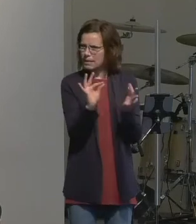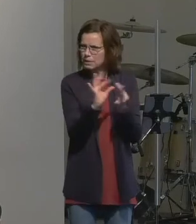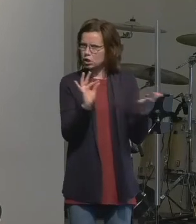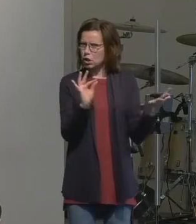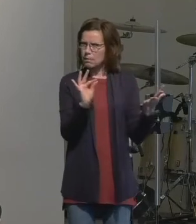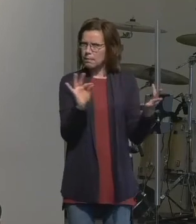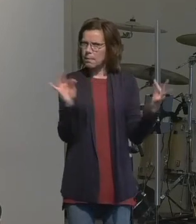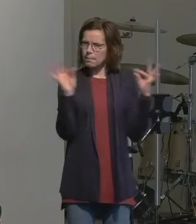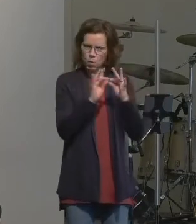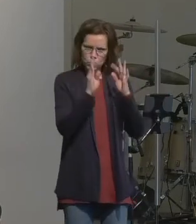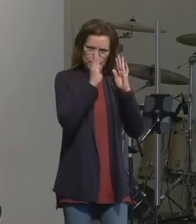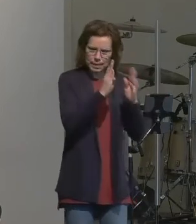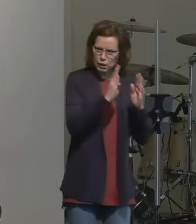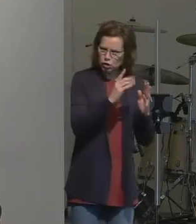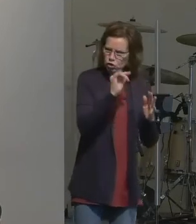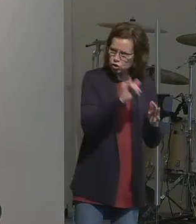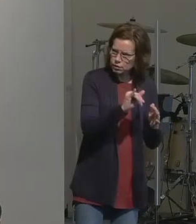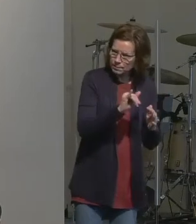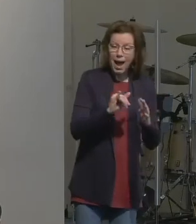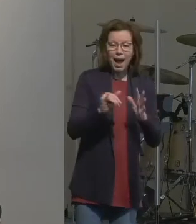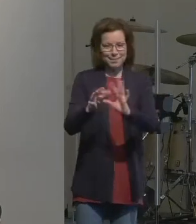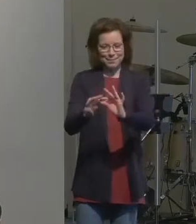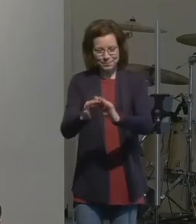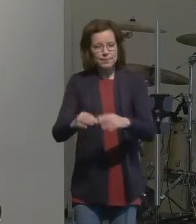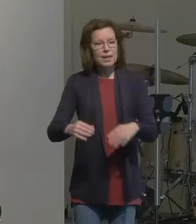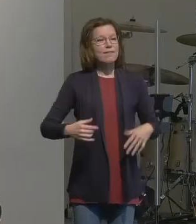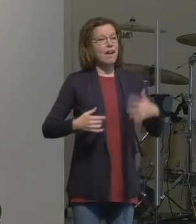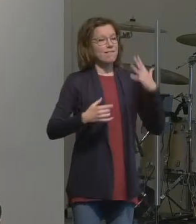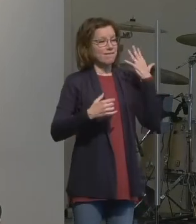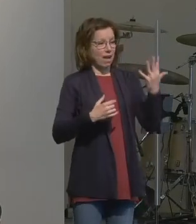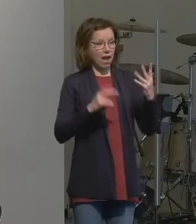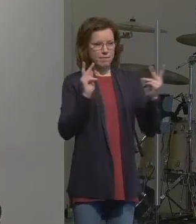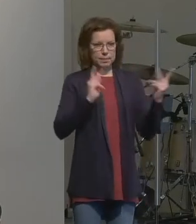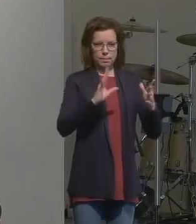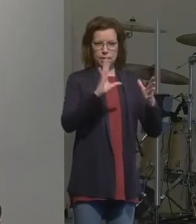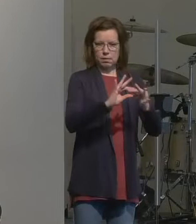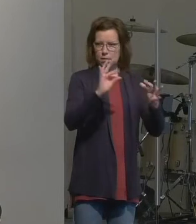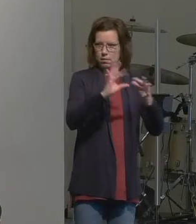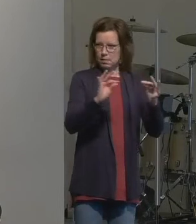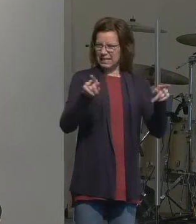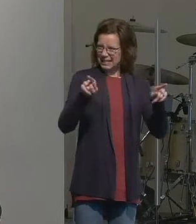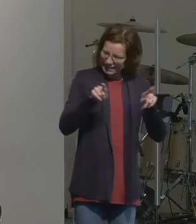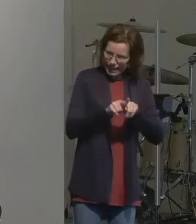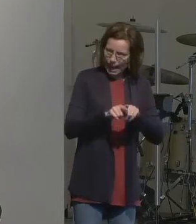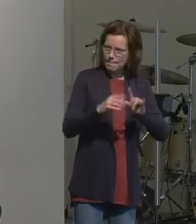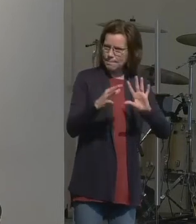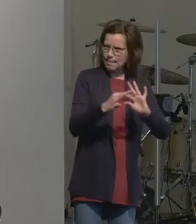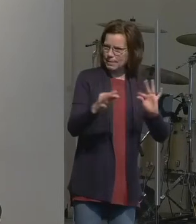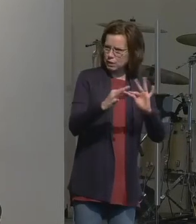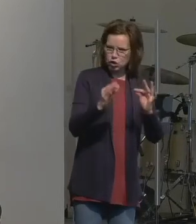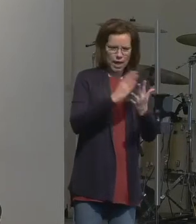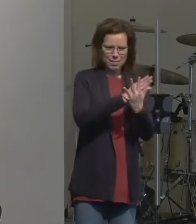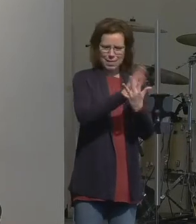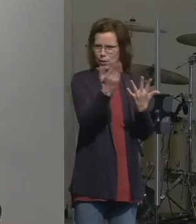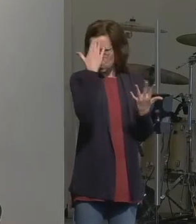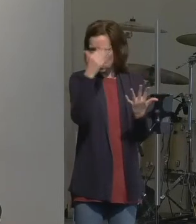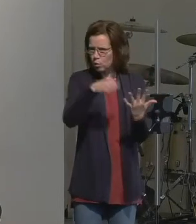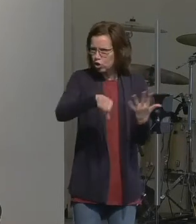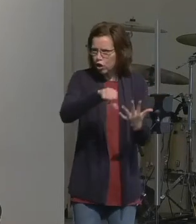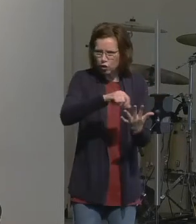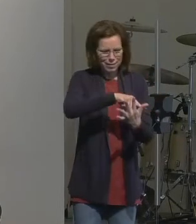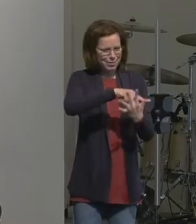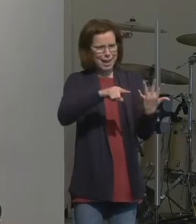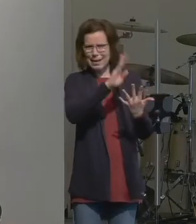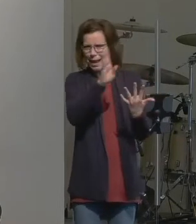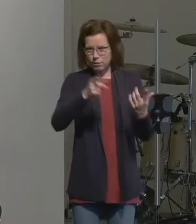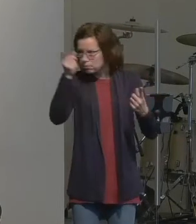I said this to someone before if five different people say the same thing and they don't know each other and didn't talk about you to each other it might not be the people that's trying to talk to